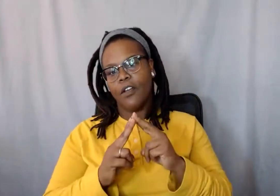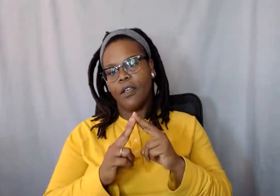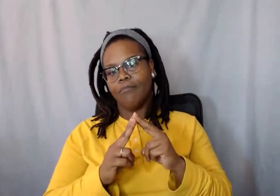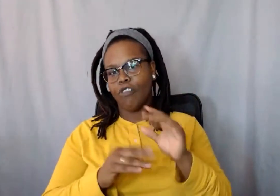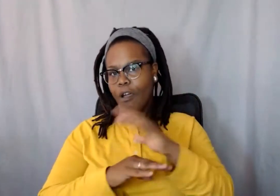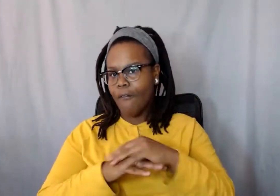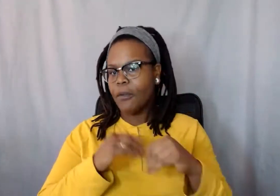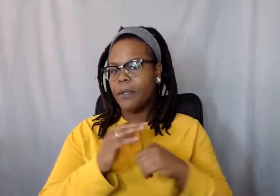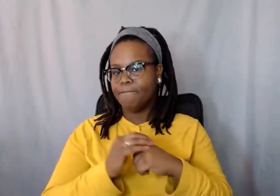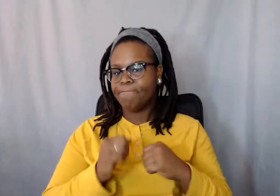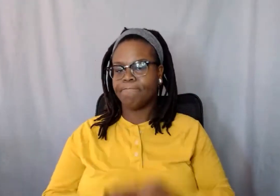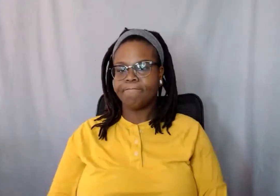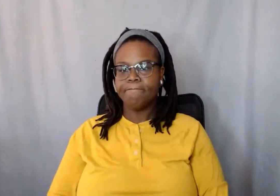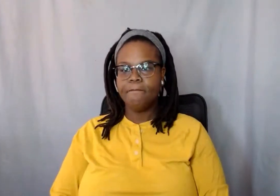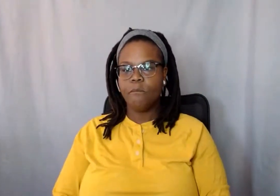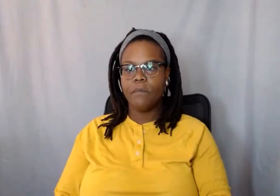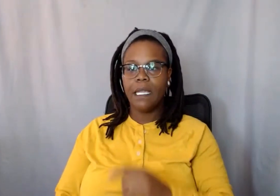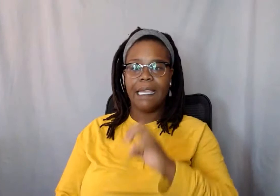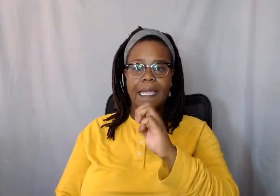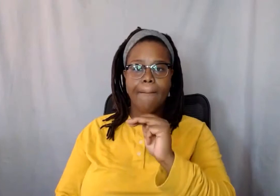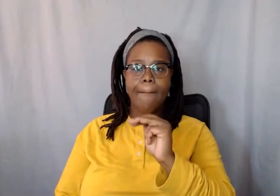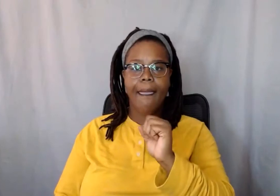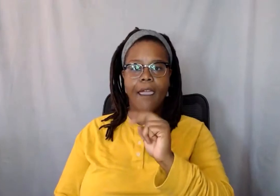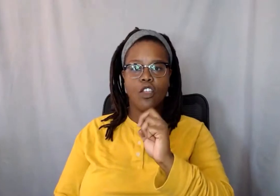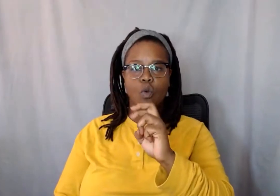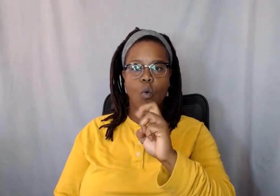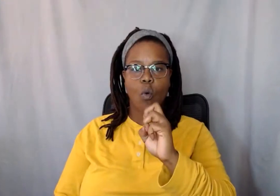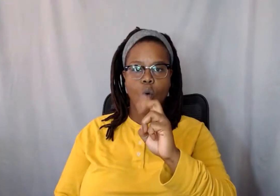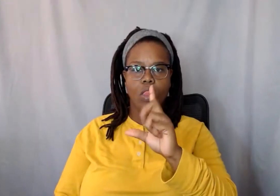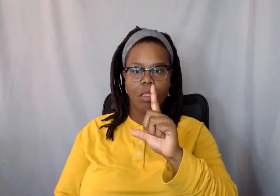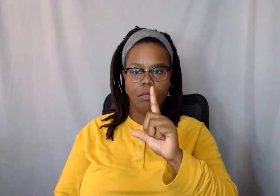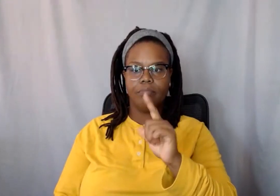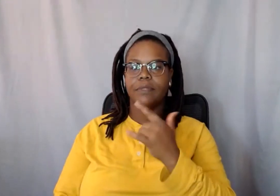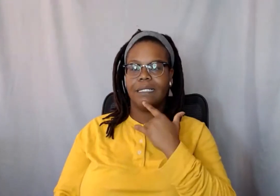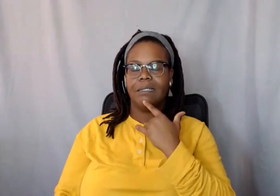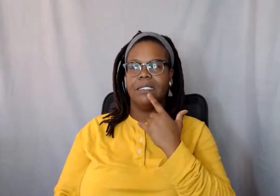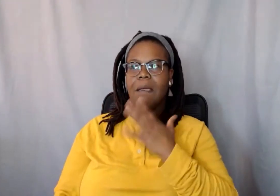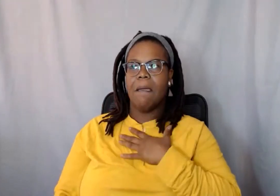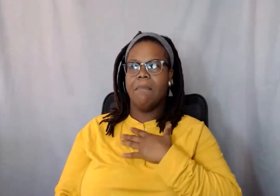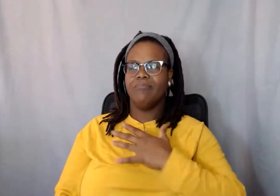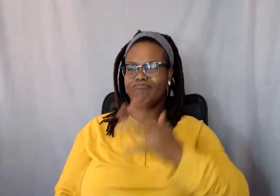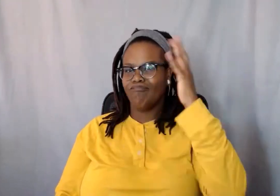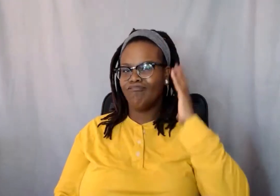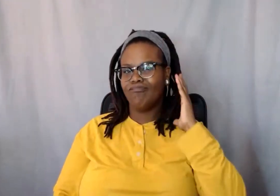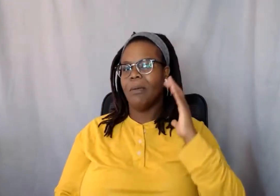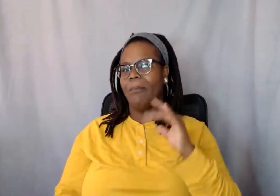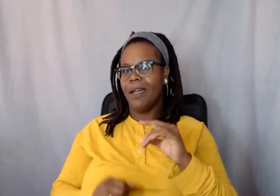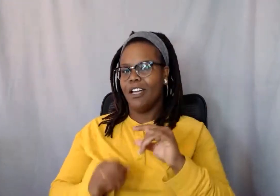Uh, I would say that, uh, I know back in my engineering degree, my interaction with my